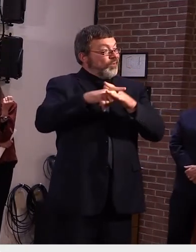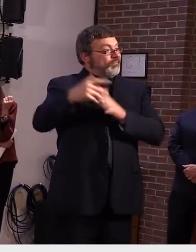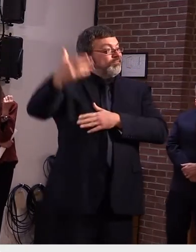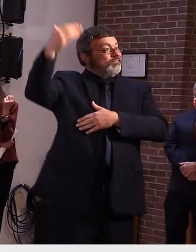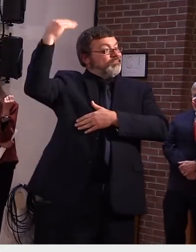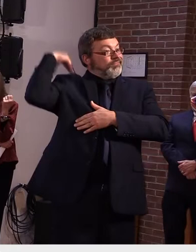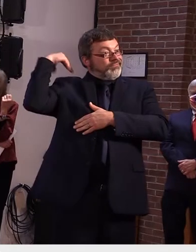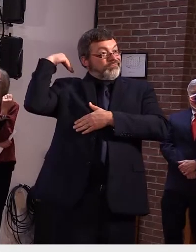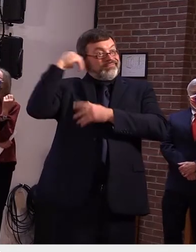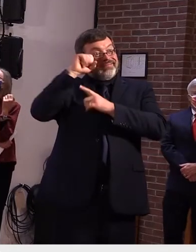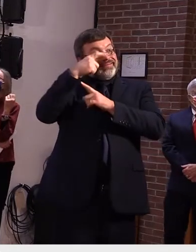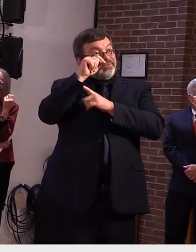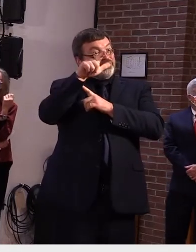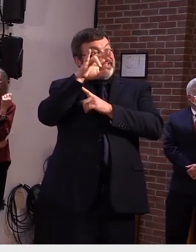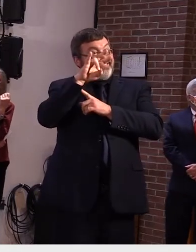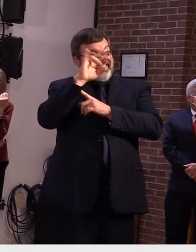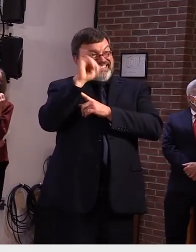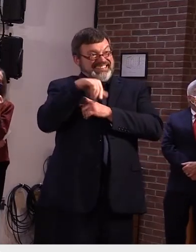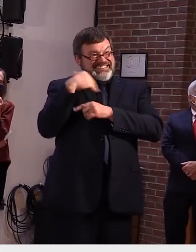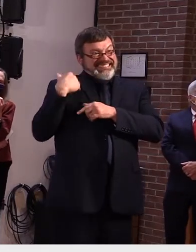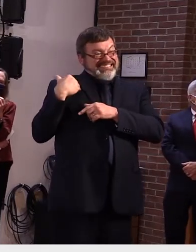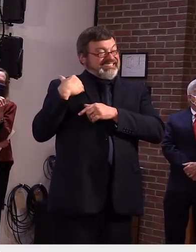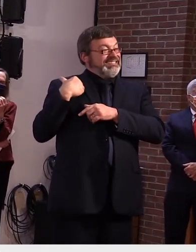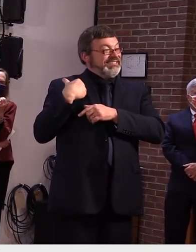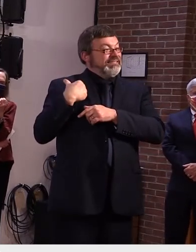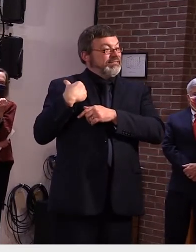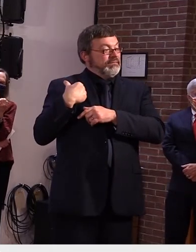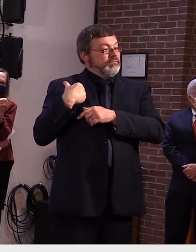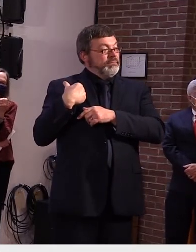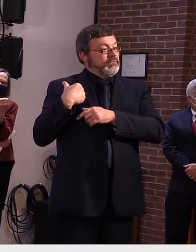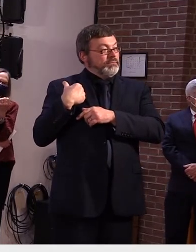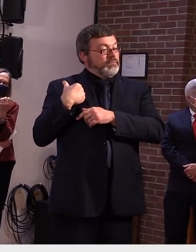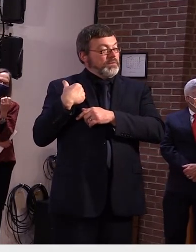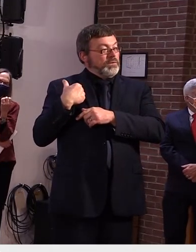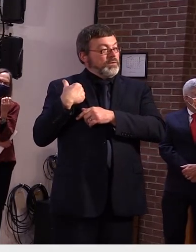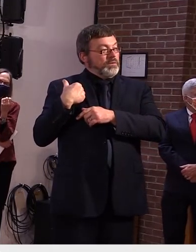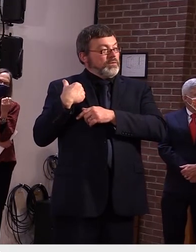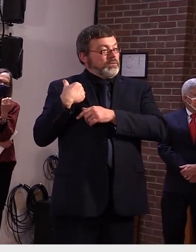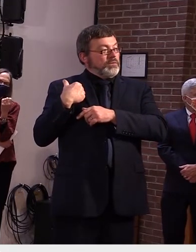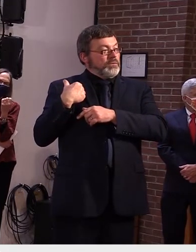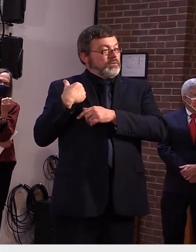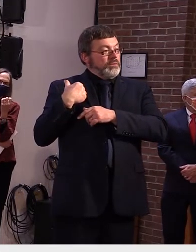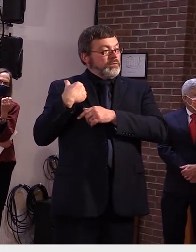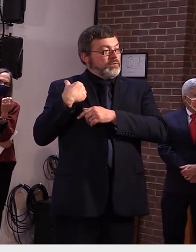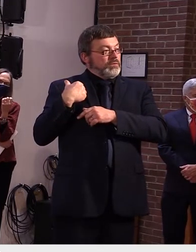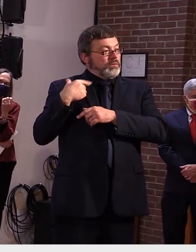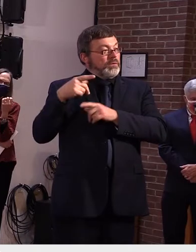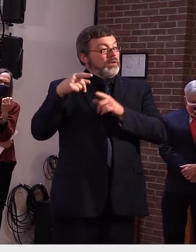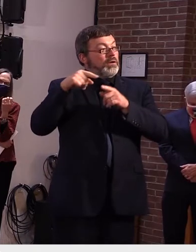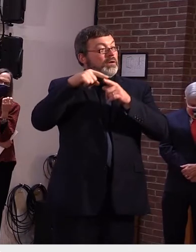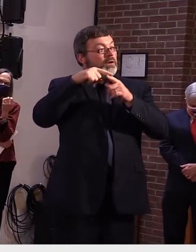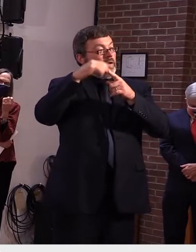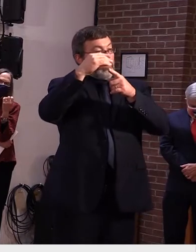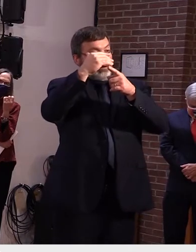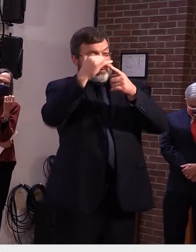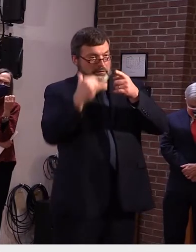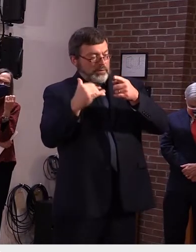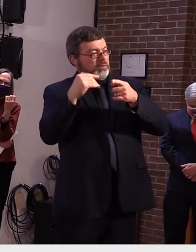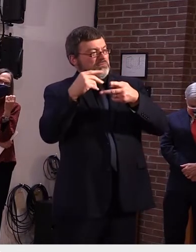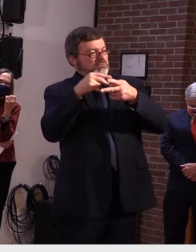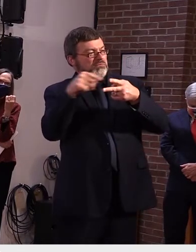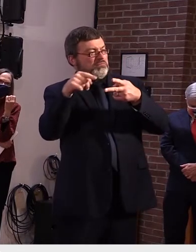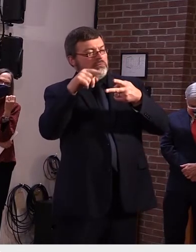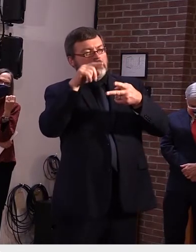we always look at week ending so the the week ending october 3rd would have been the first week we will likely